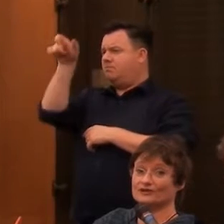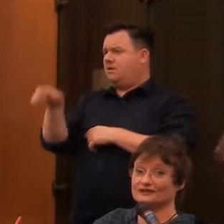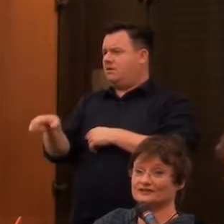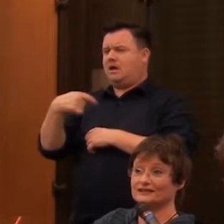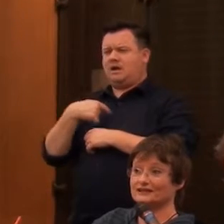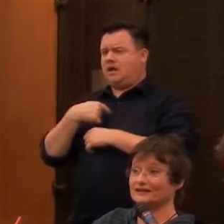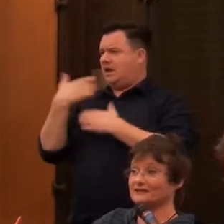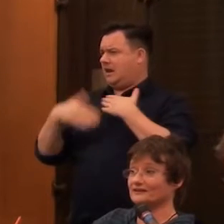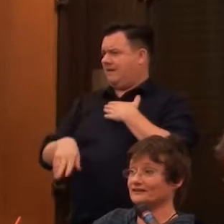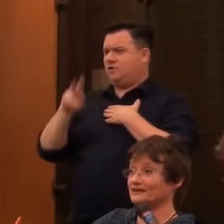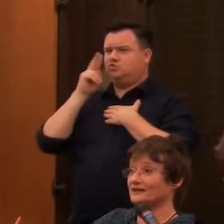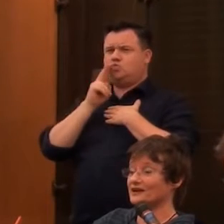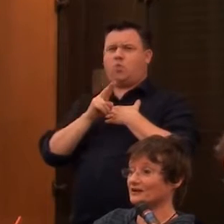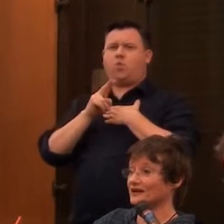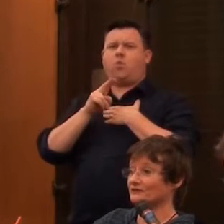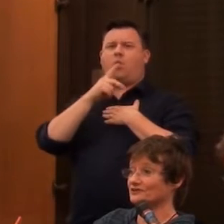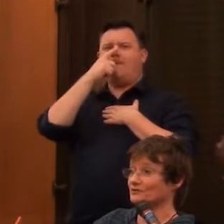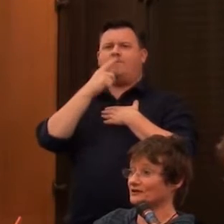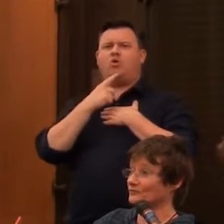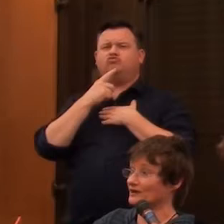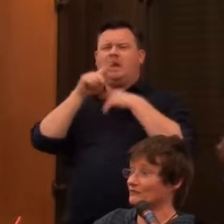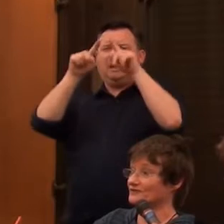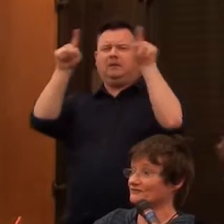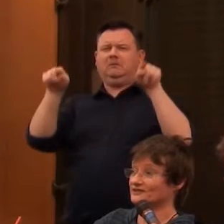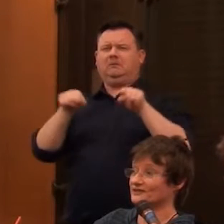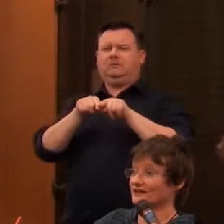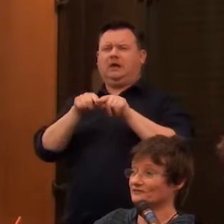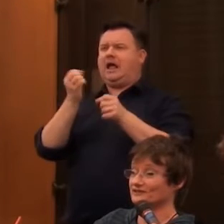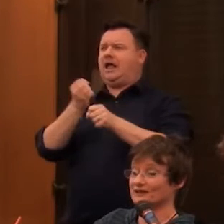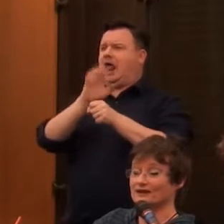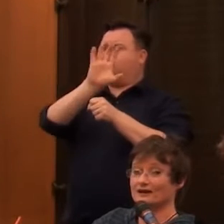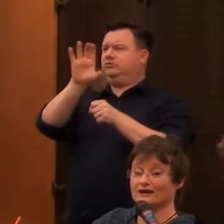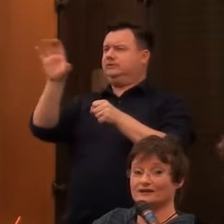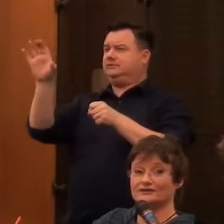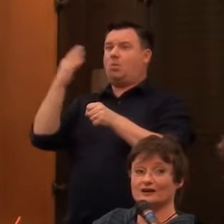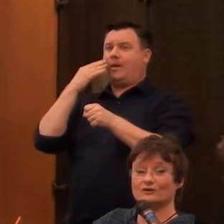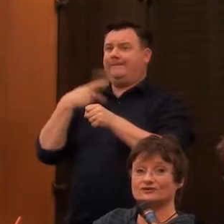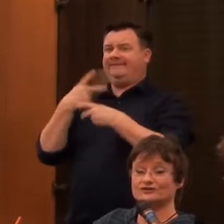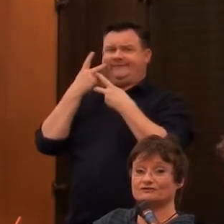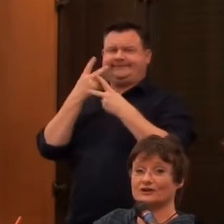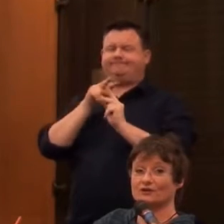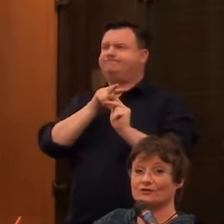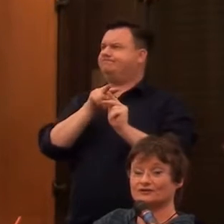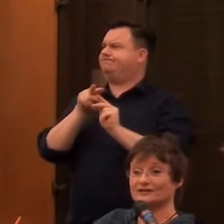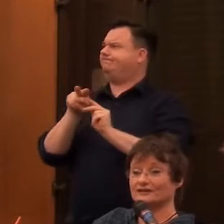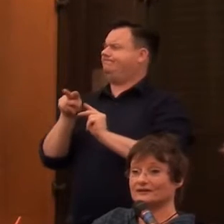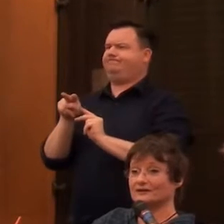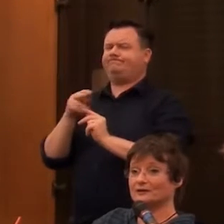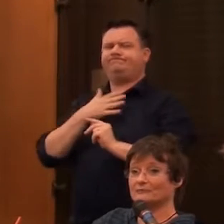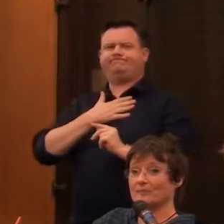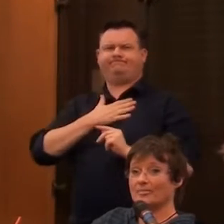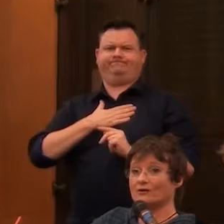portraits in our galleries when I went to visit galleries. And I wanted to record